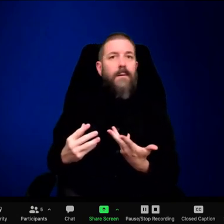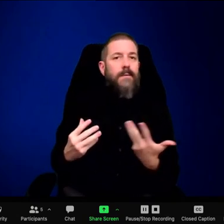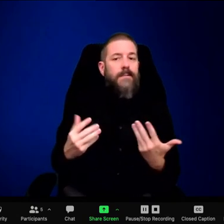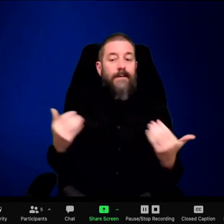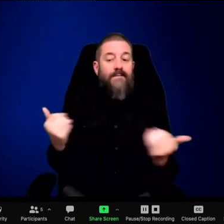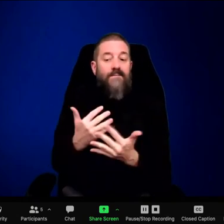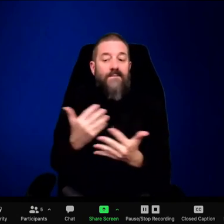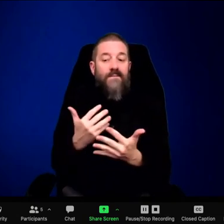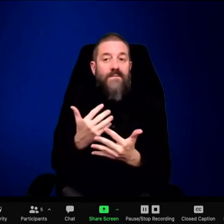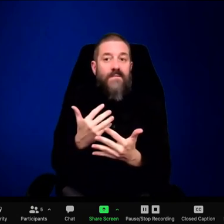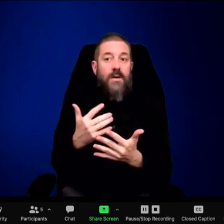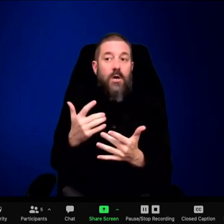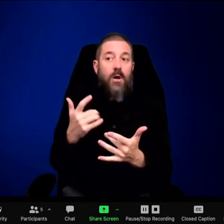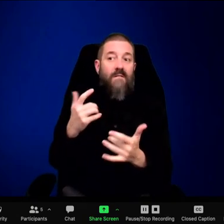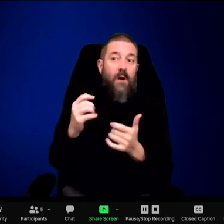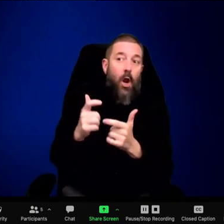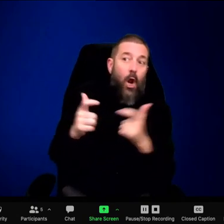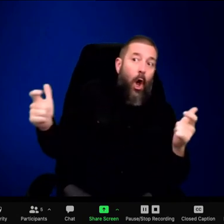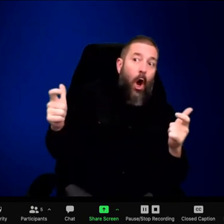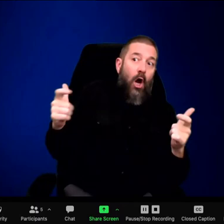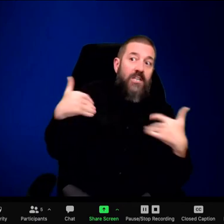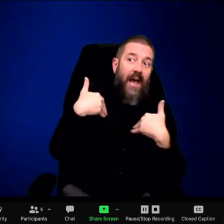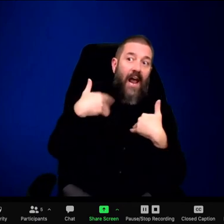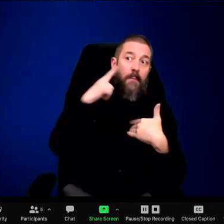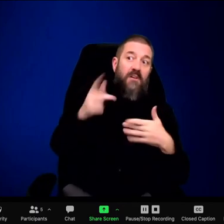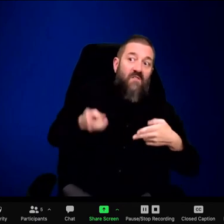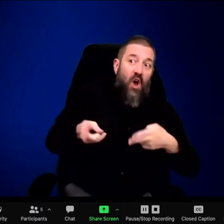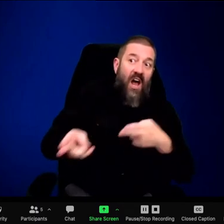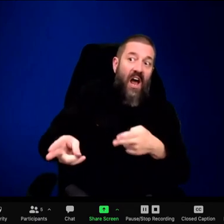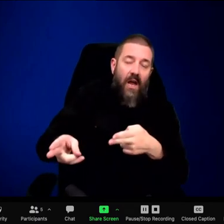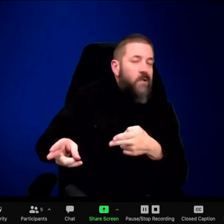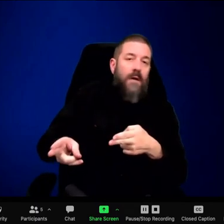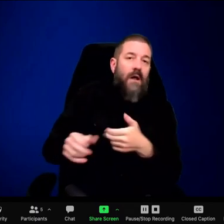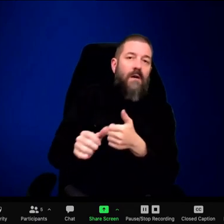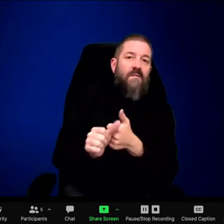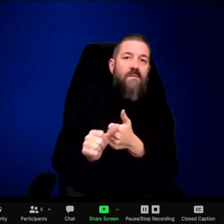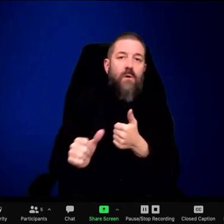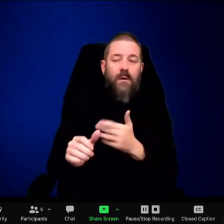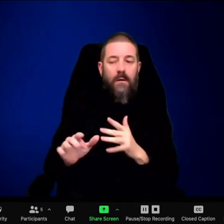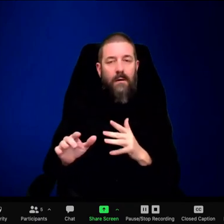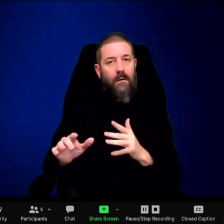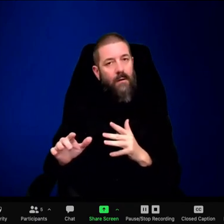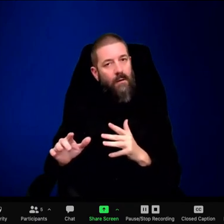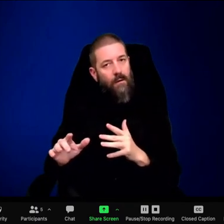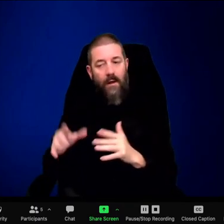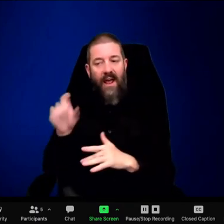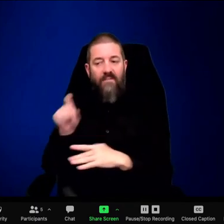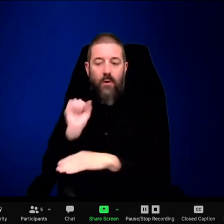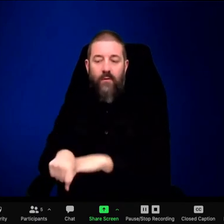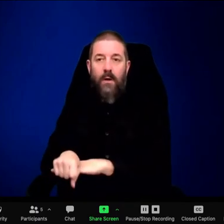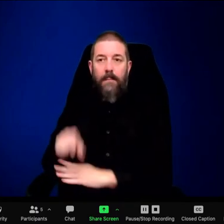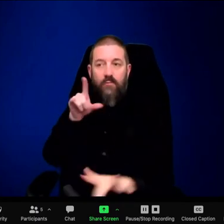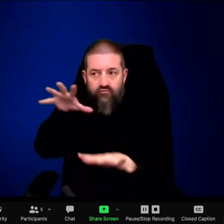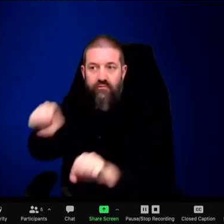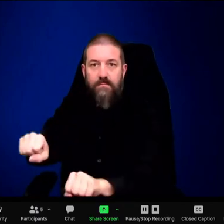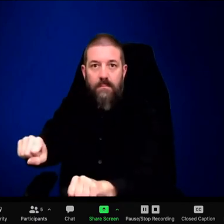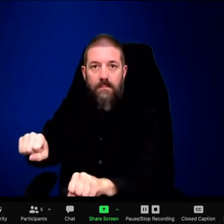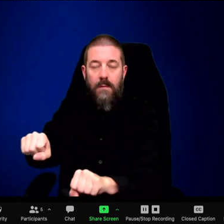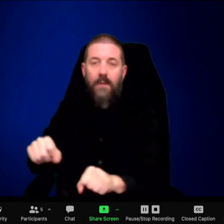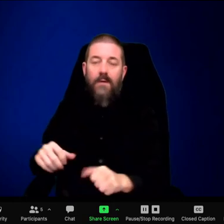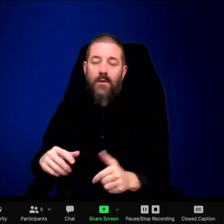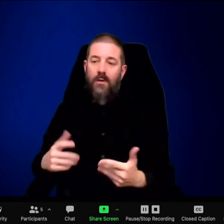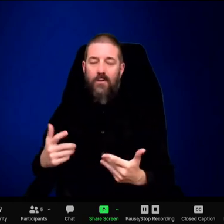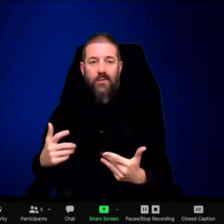what it means to serve the pack, serve the alpha female, raise the pups, all that stuff.